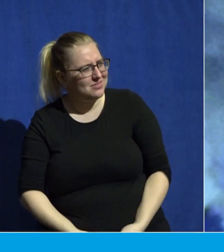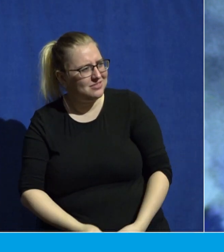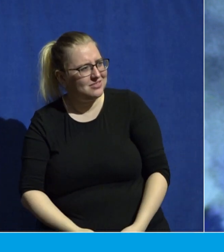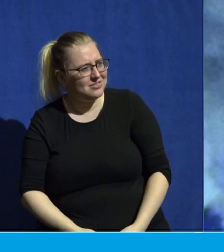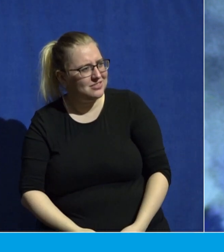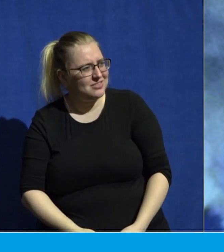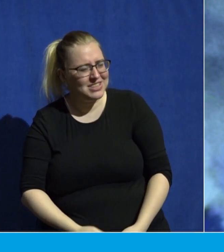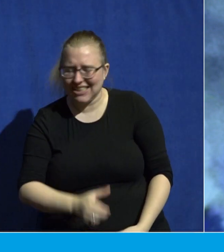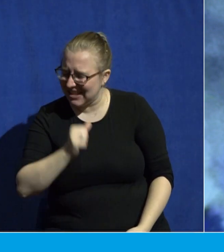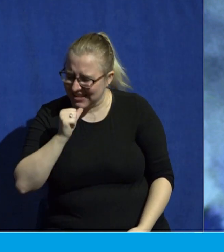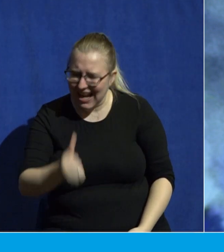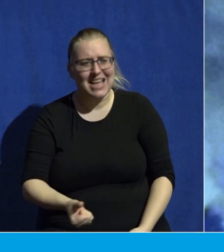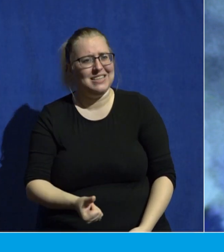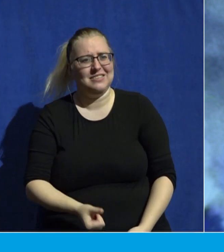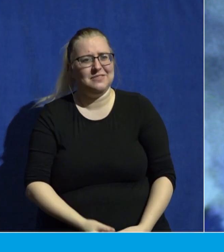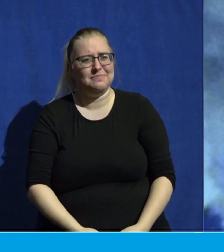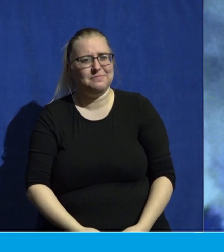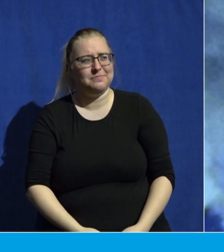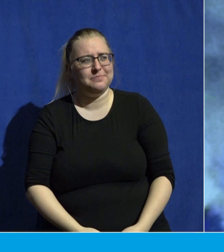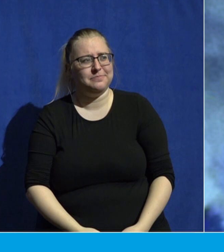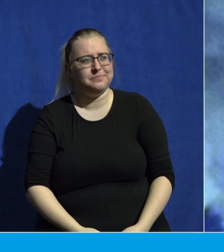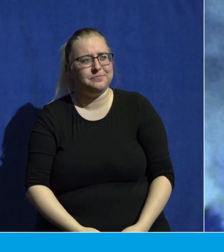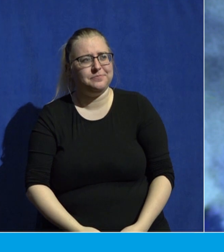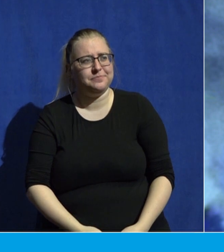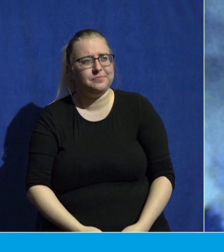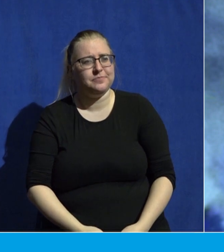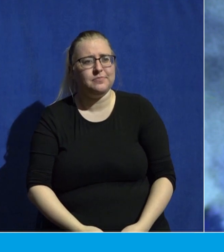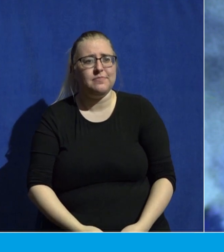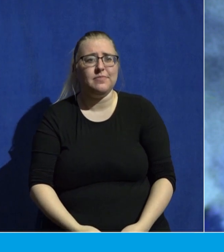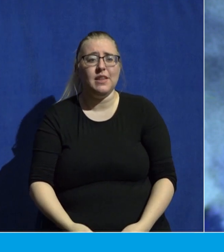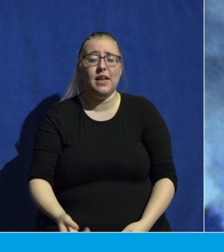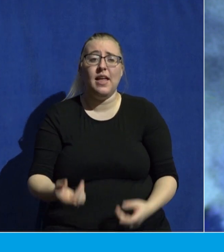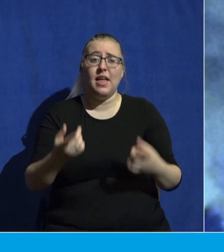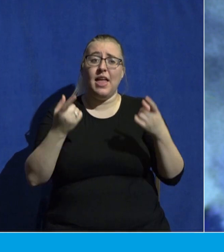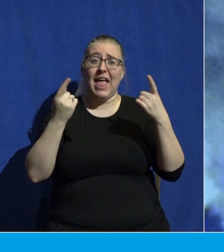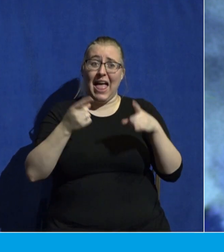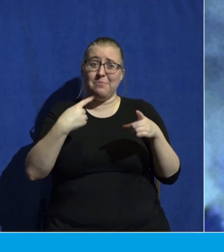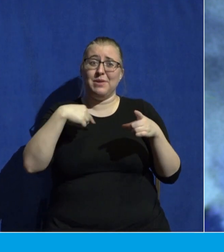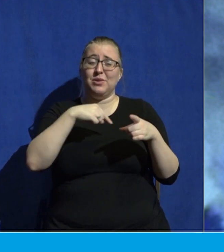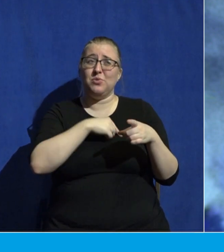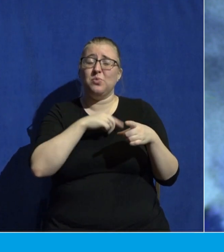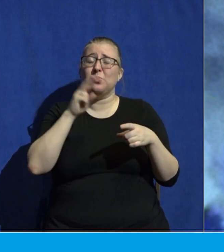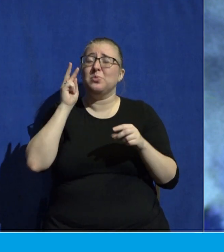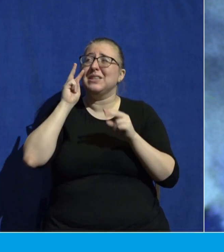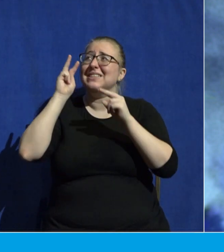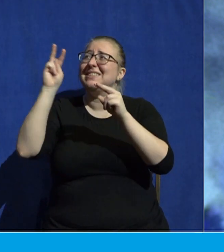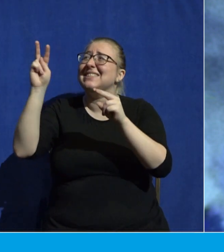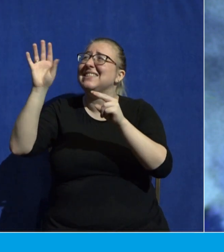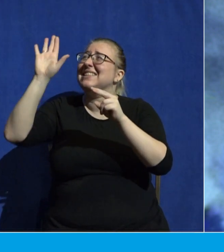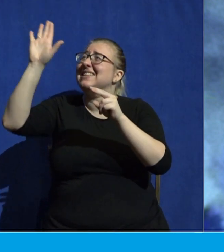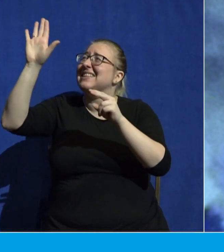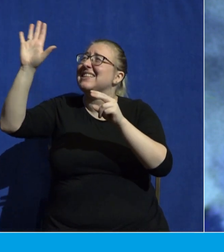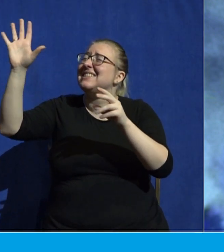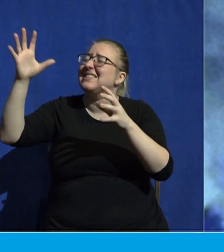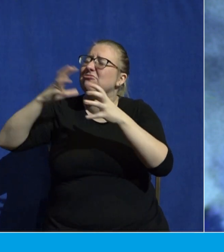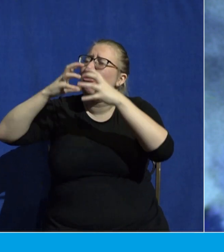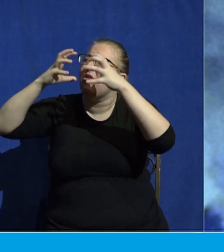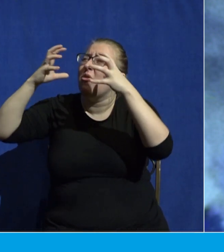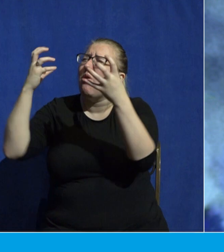Absolutely not. When we see God's enormous love for us, weak and